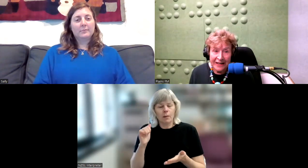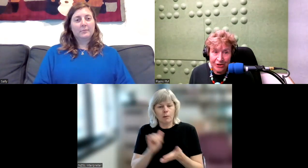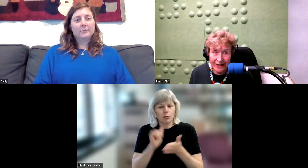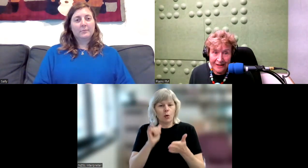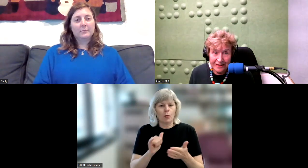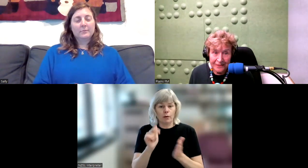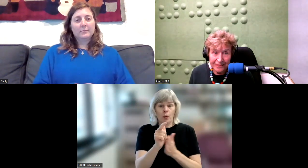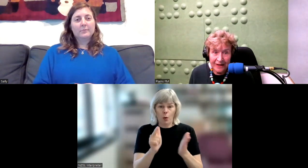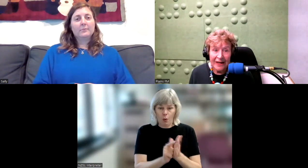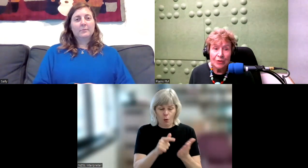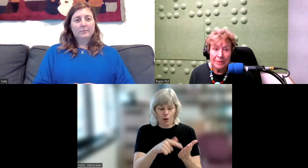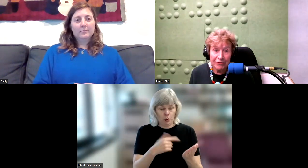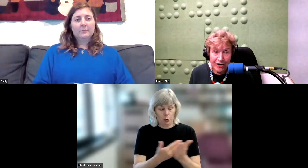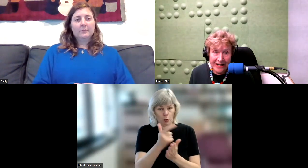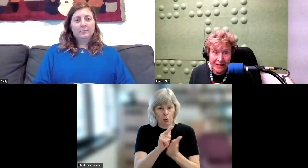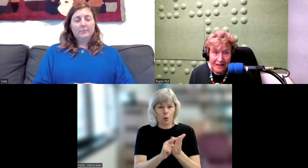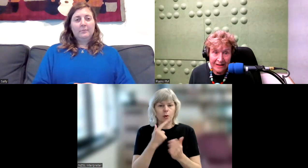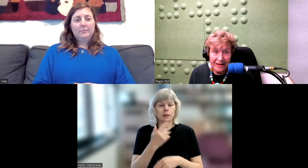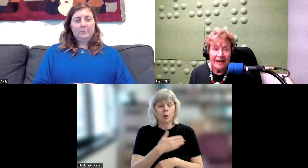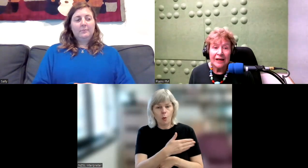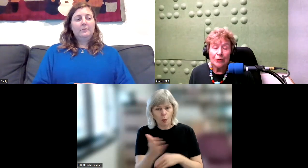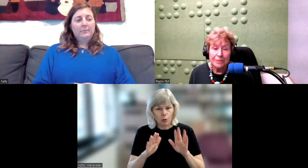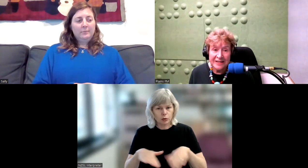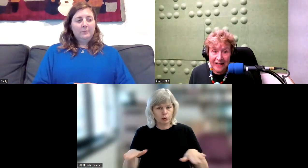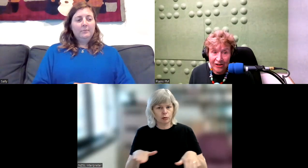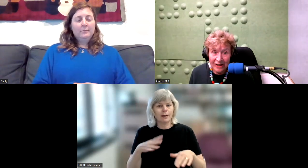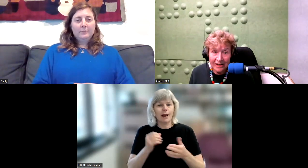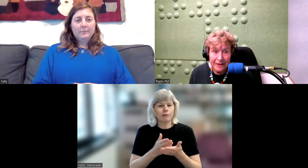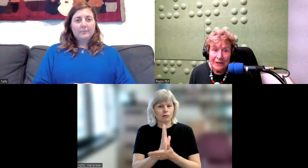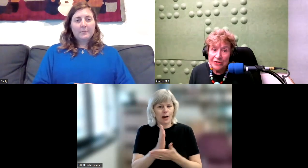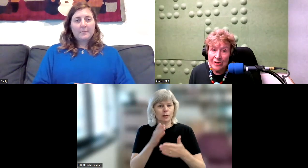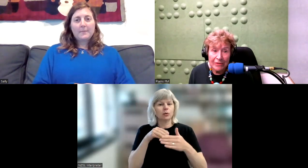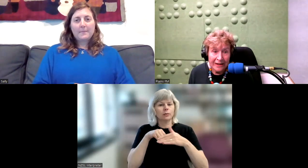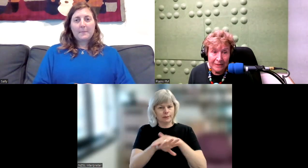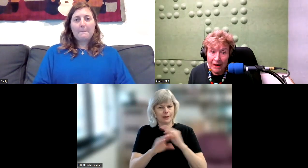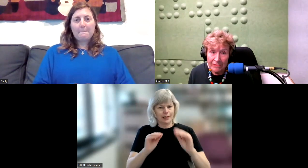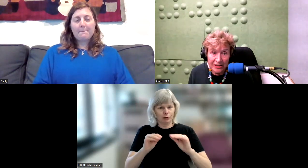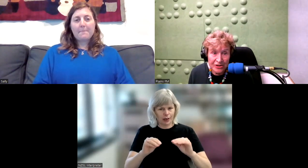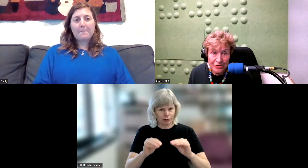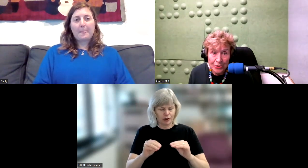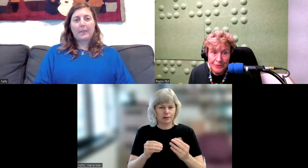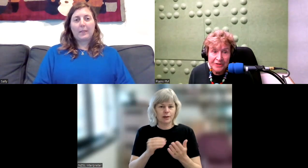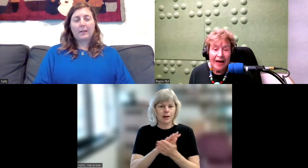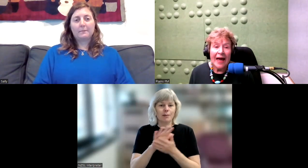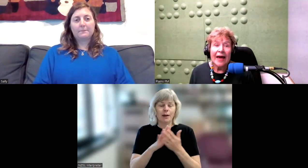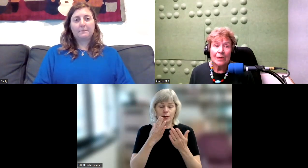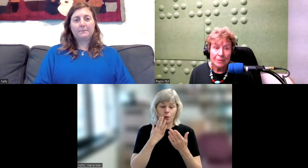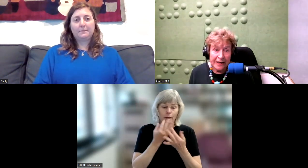educated. It would be free. It would be secular. I it was not run by religious groups and it would be